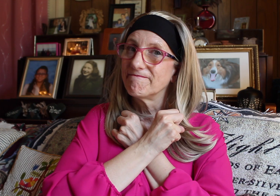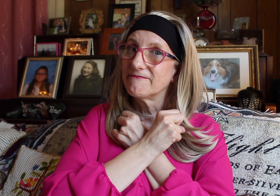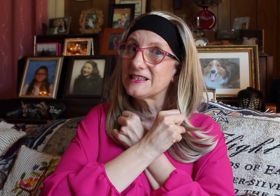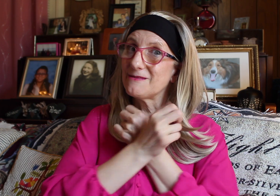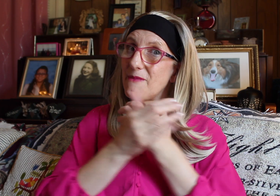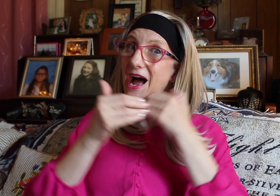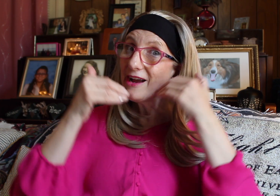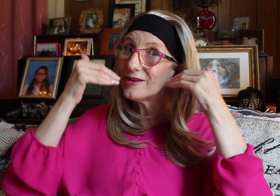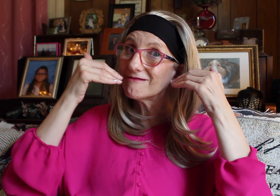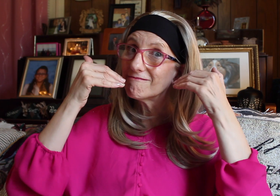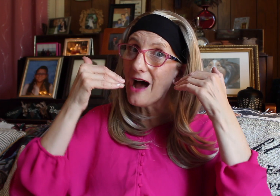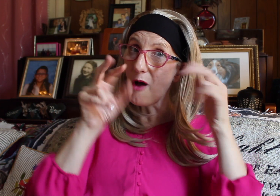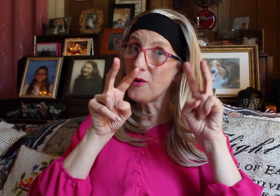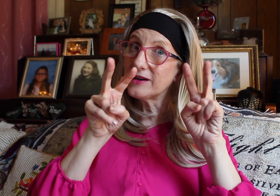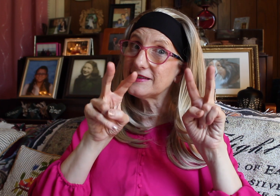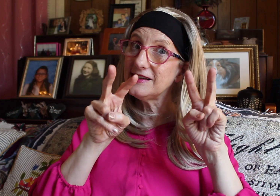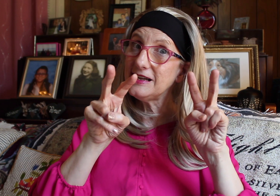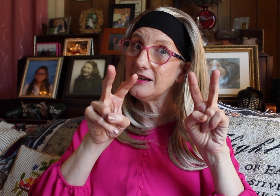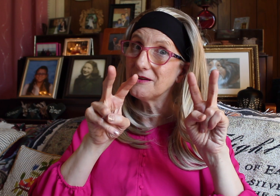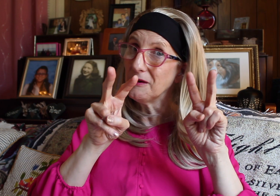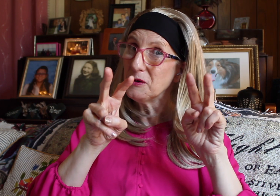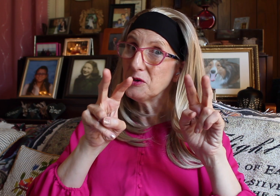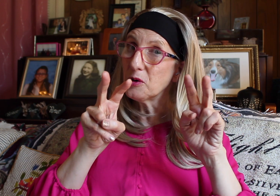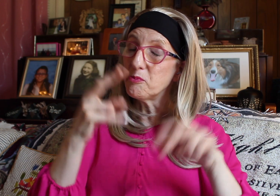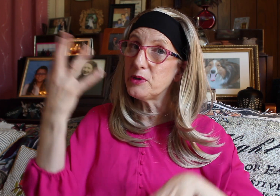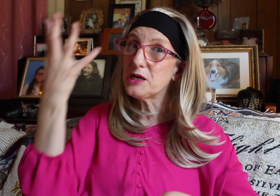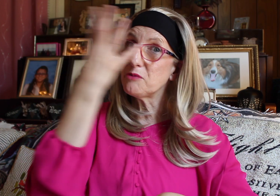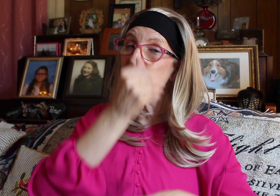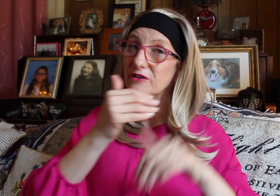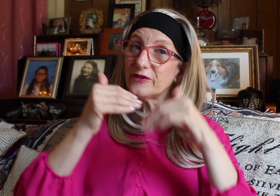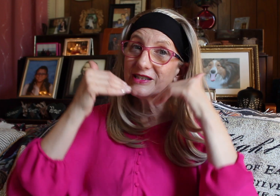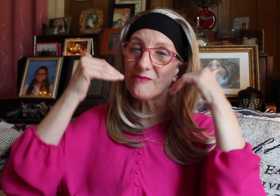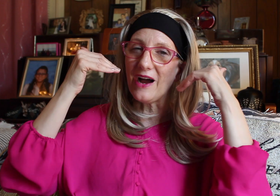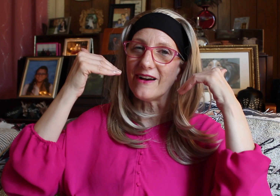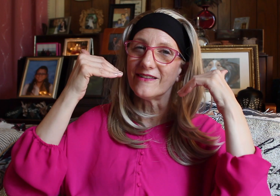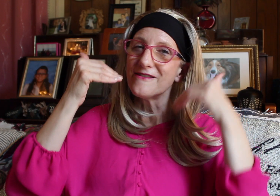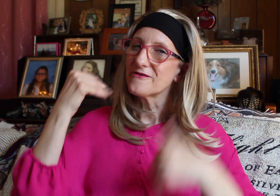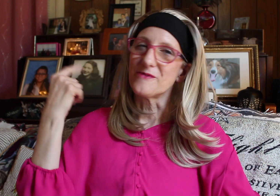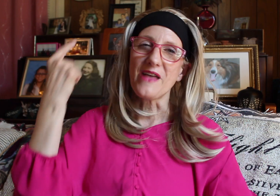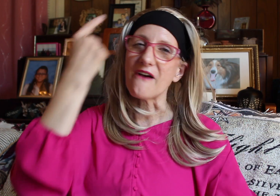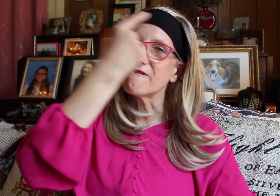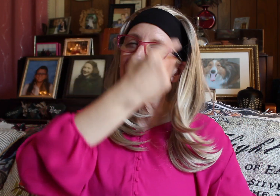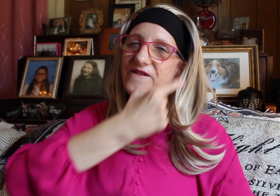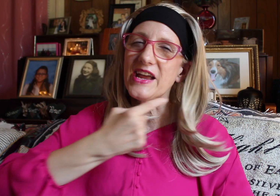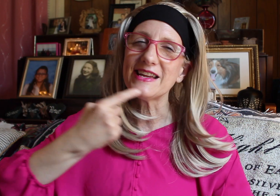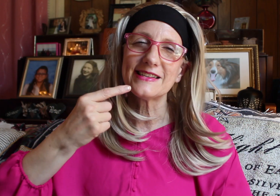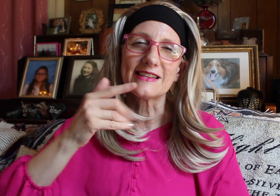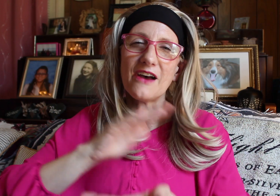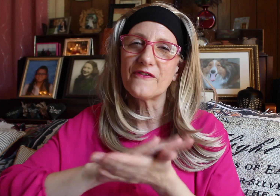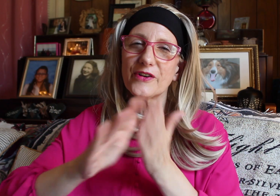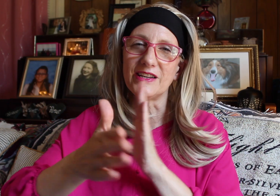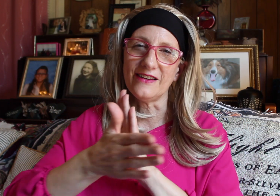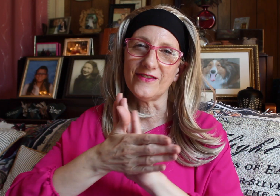Smile. I want to see your big, beautiful smile from that face of forgiveness.